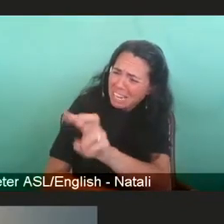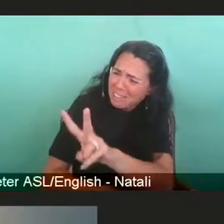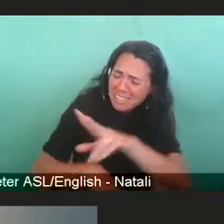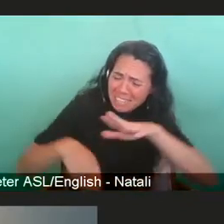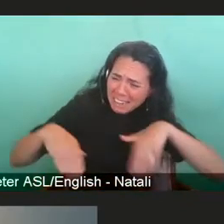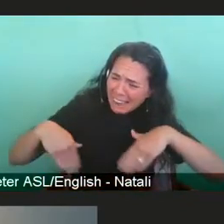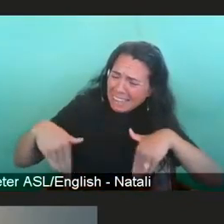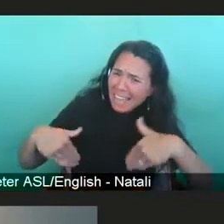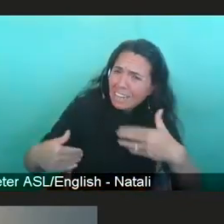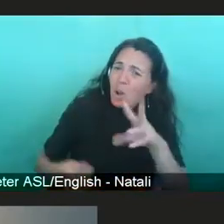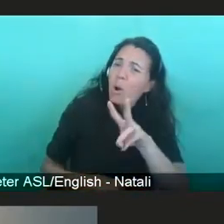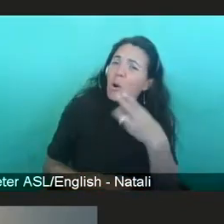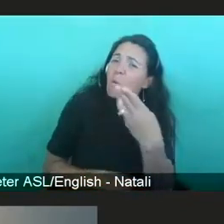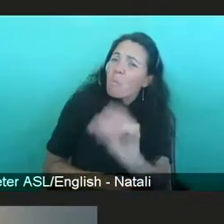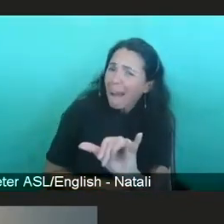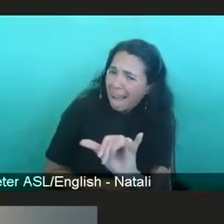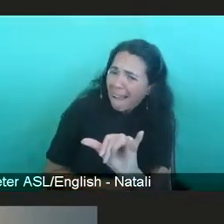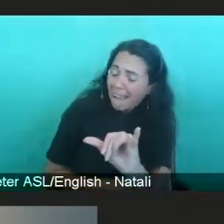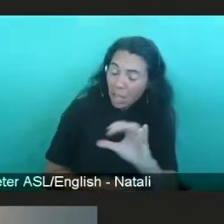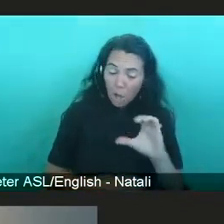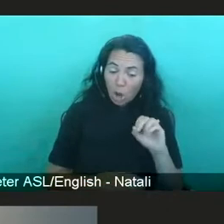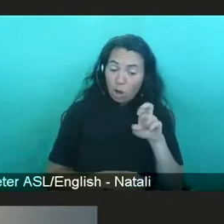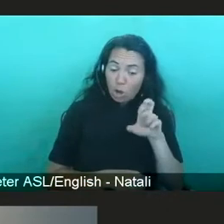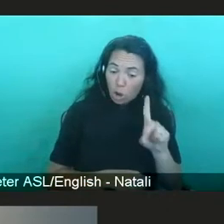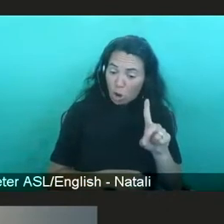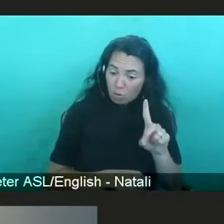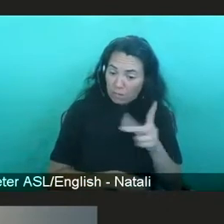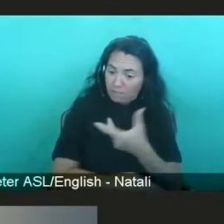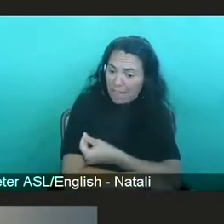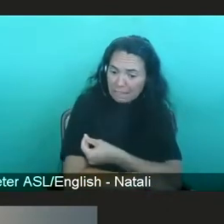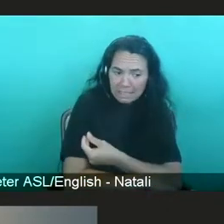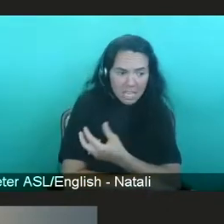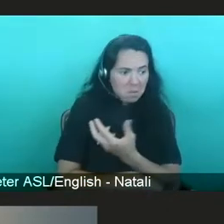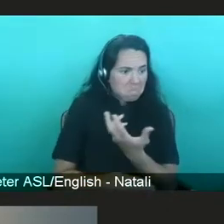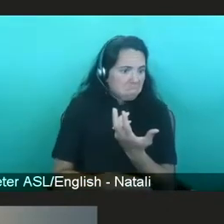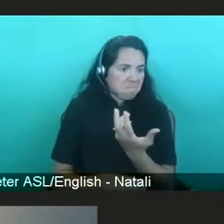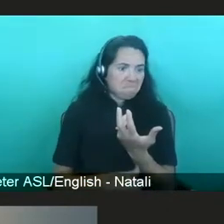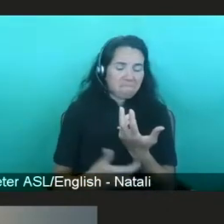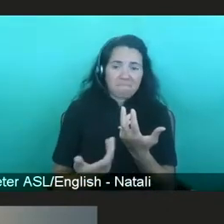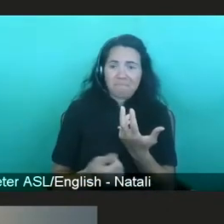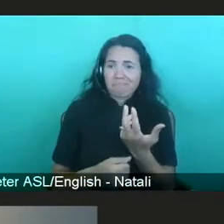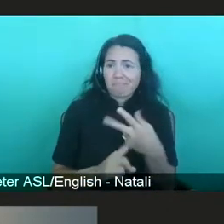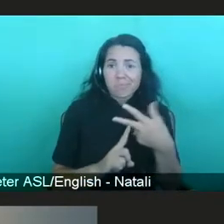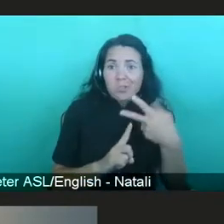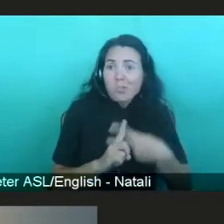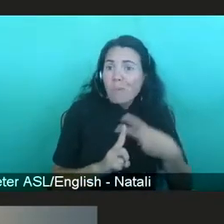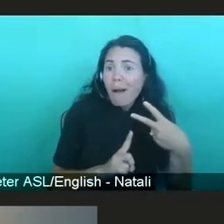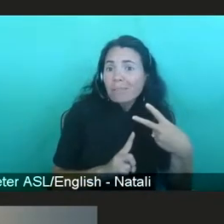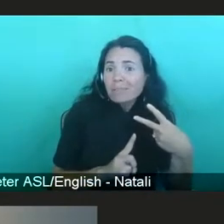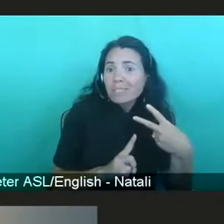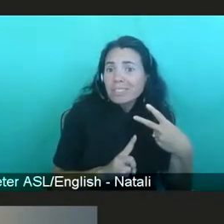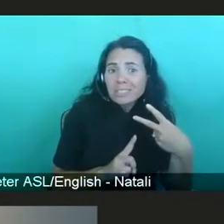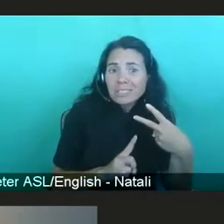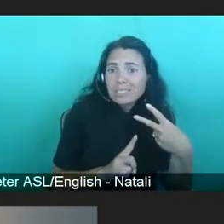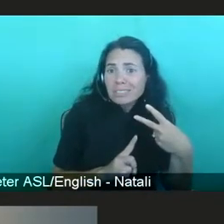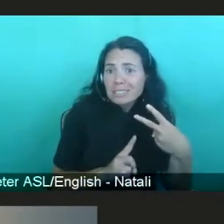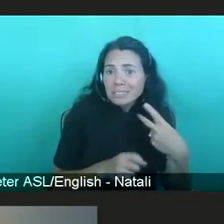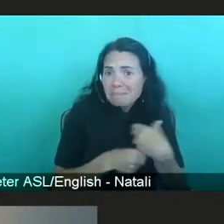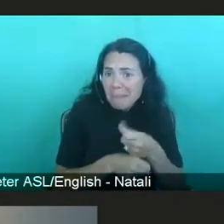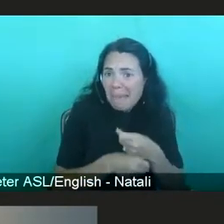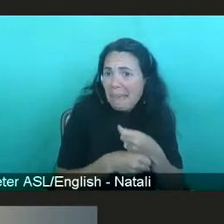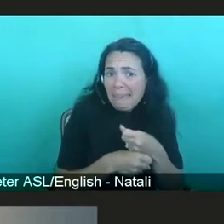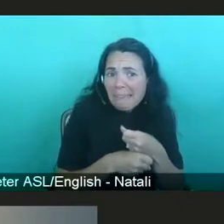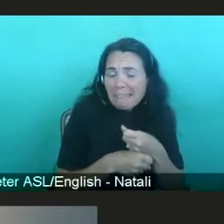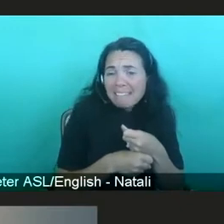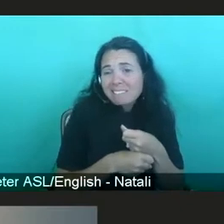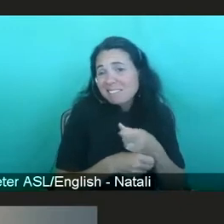Why did we make a COVID vaccine in about, I don't know, two months? Two months to make it and then another